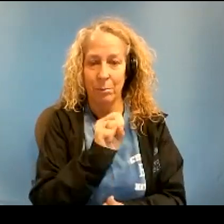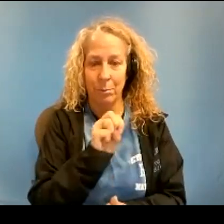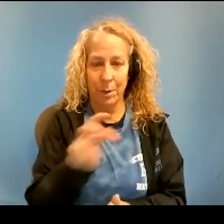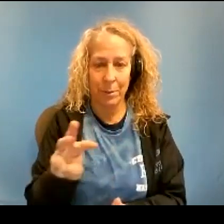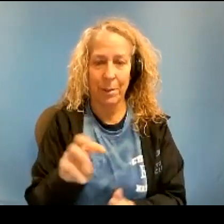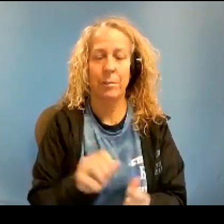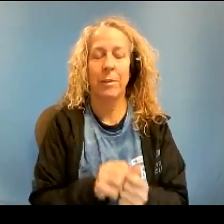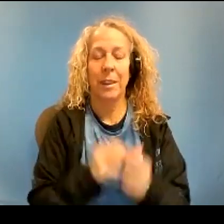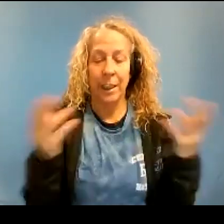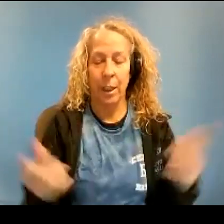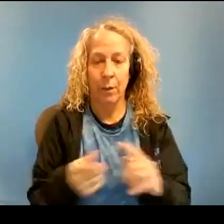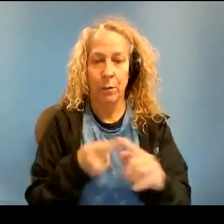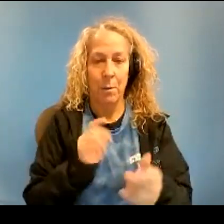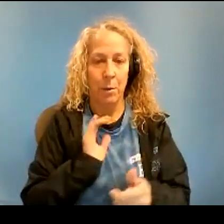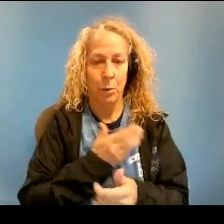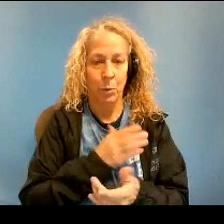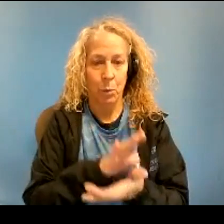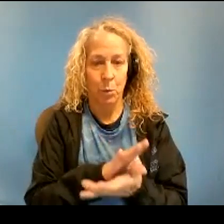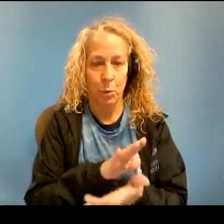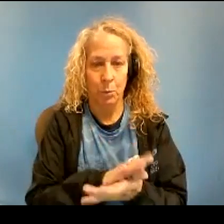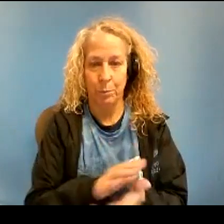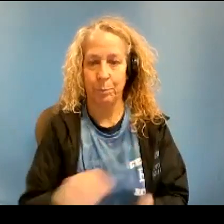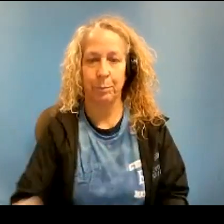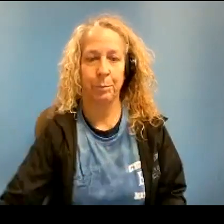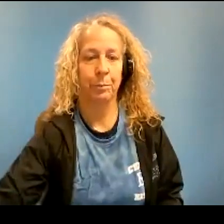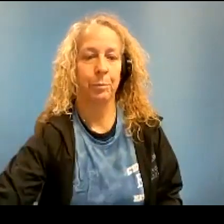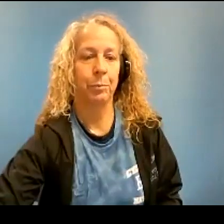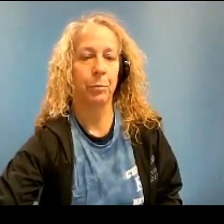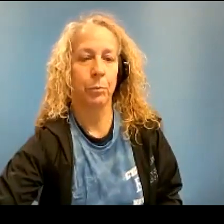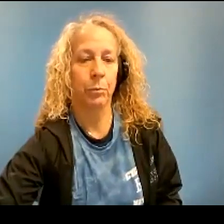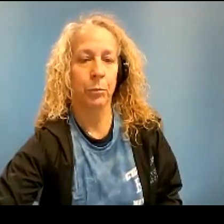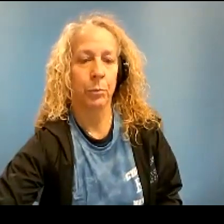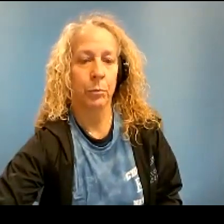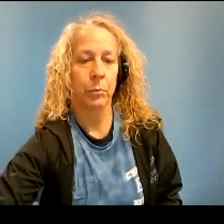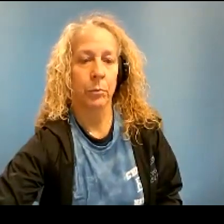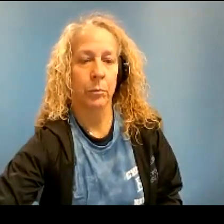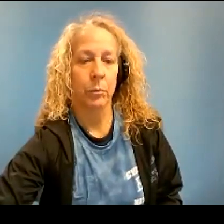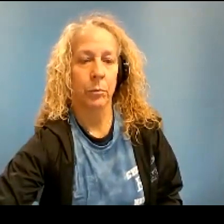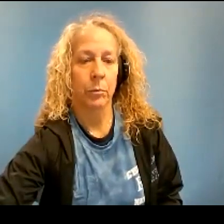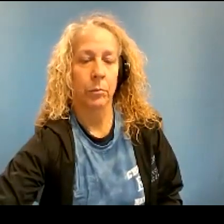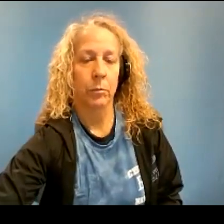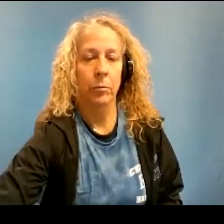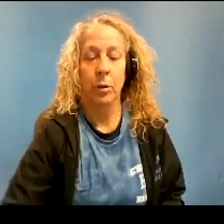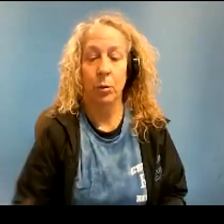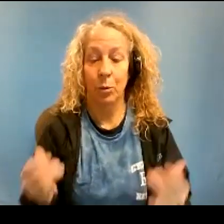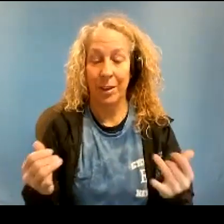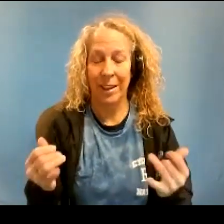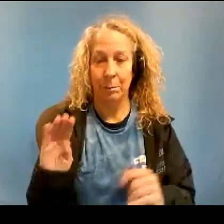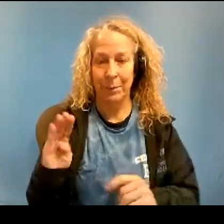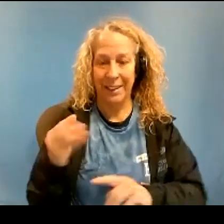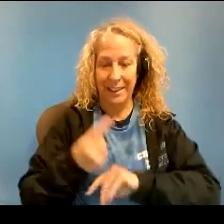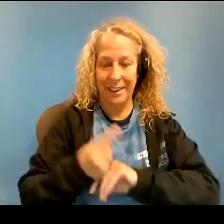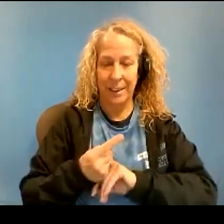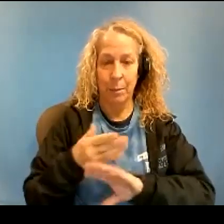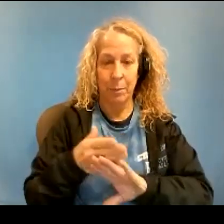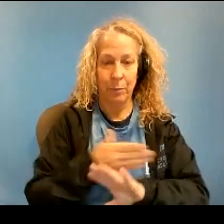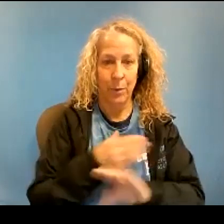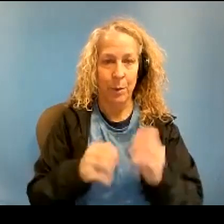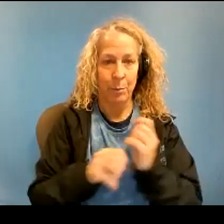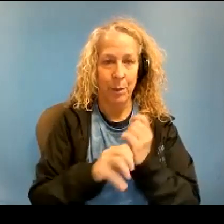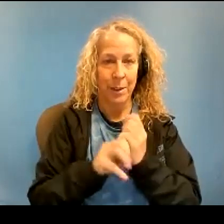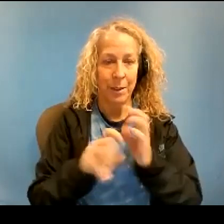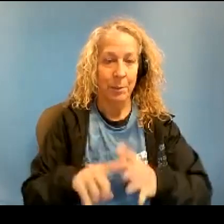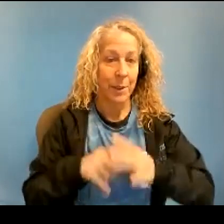español, visite el sitio web de nuestra escuela. Today's the B-Day. Before our broadcast